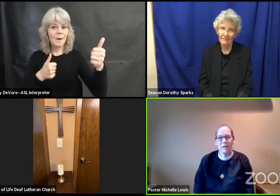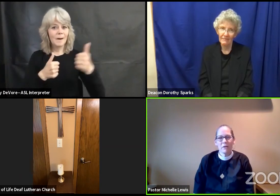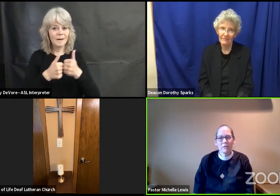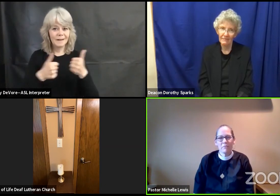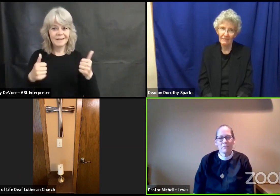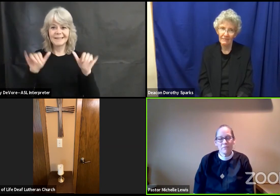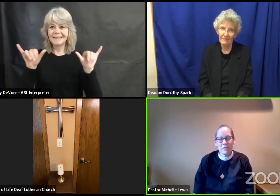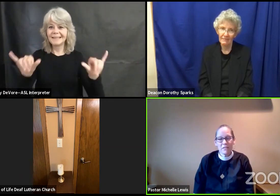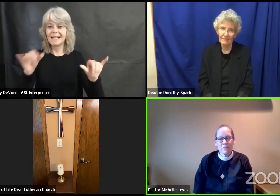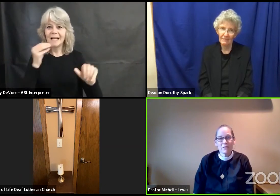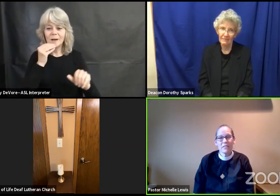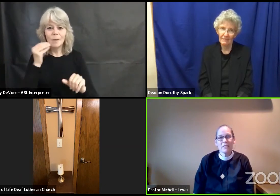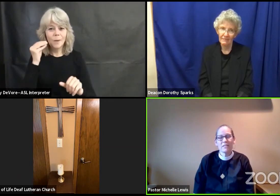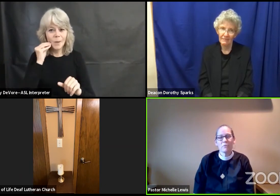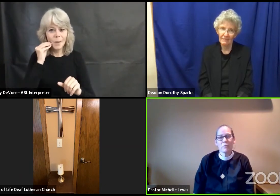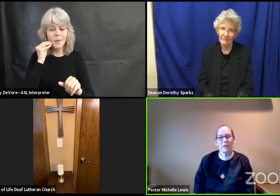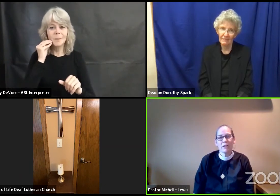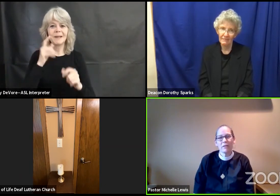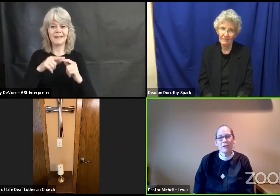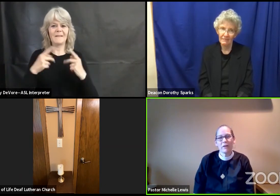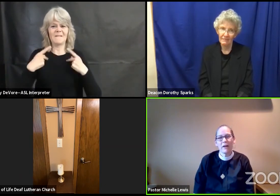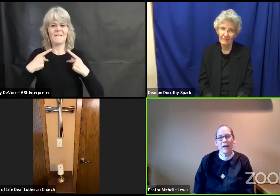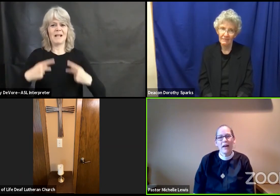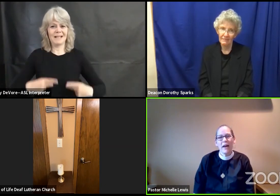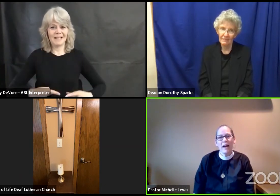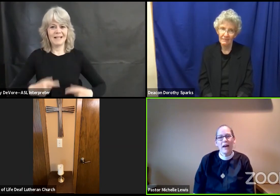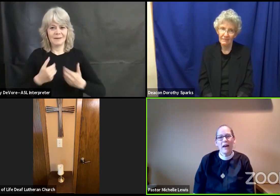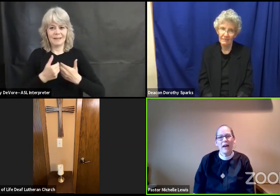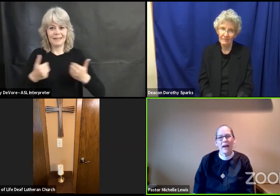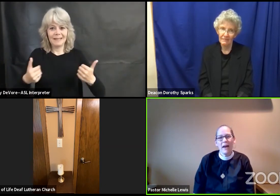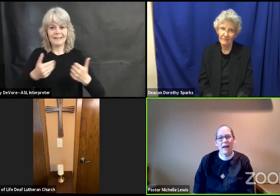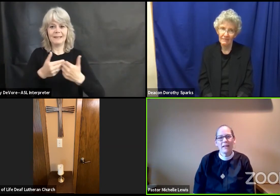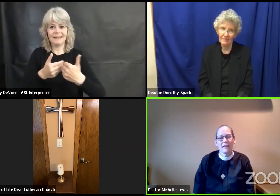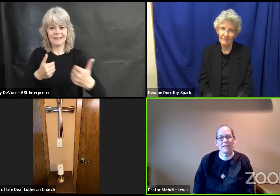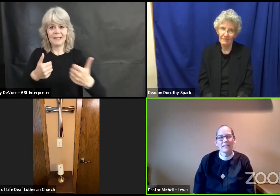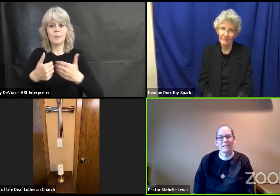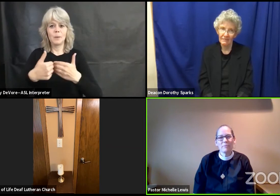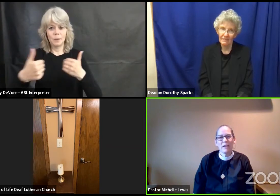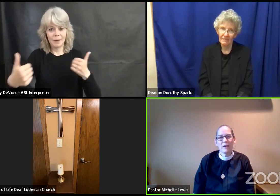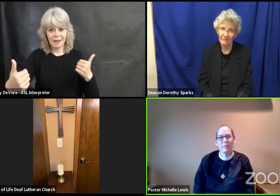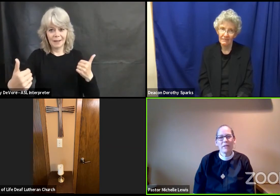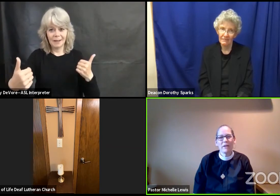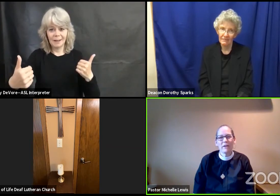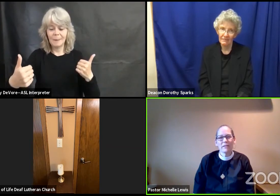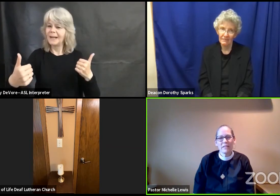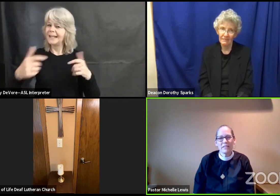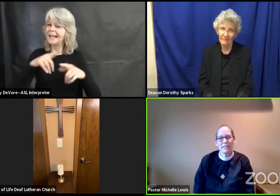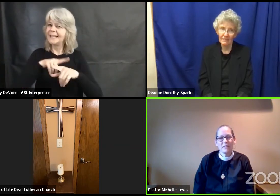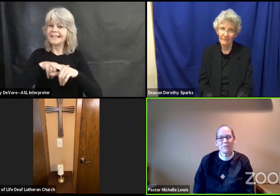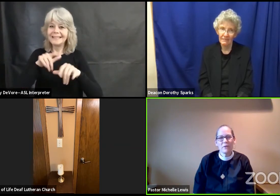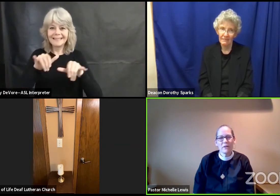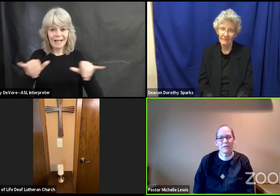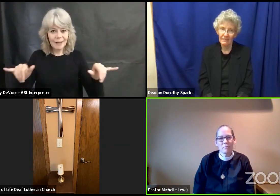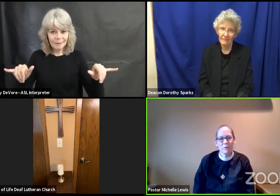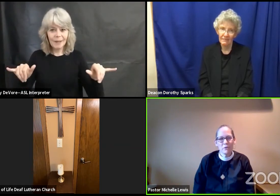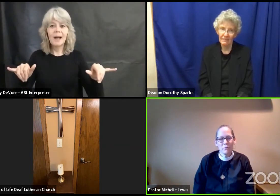our physical distance from one another. And at the same time, we are attending to our spiritual